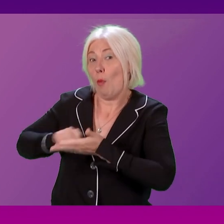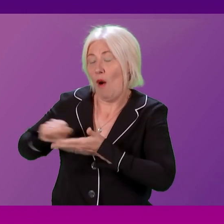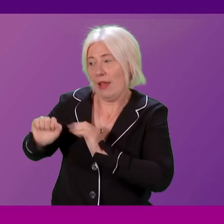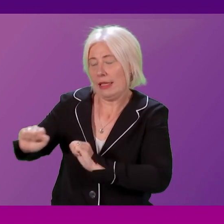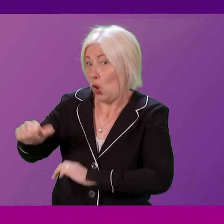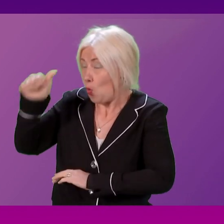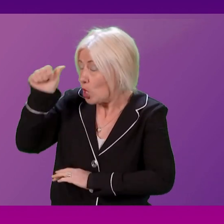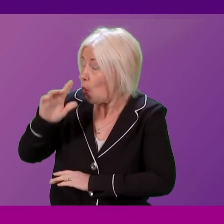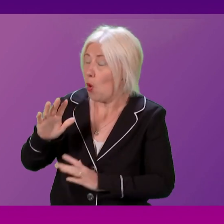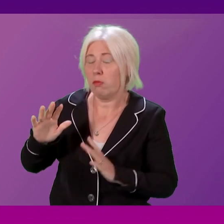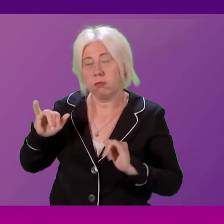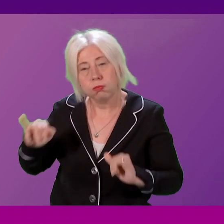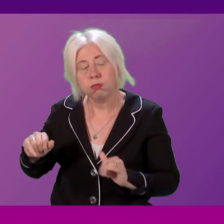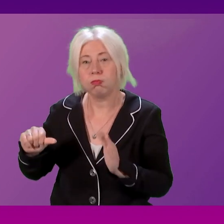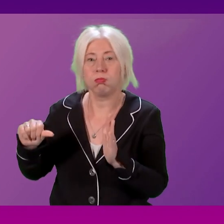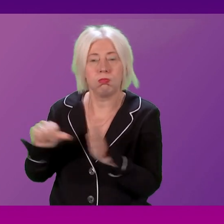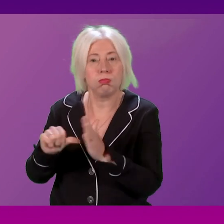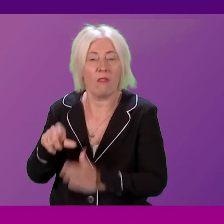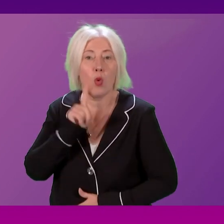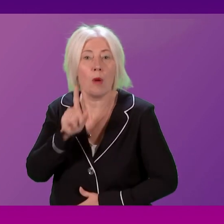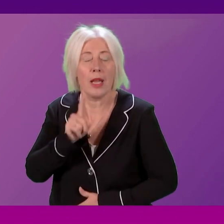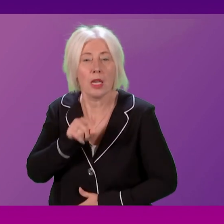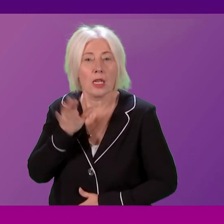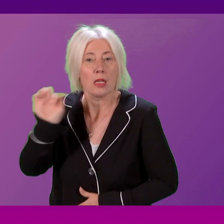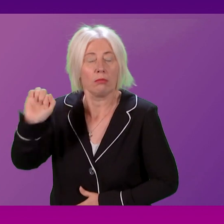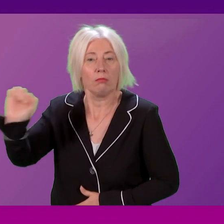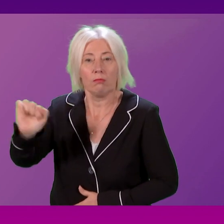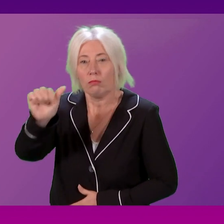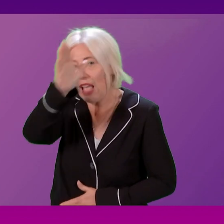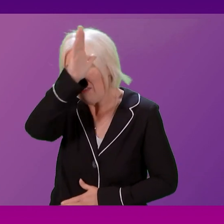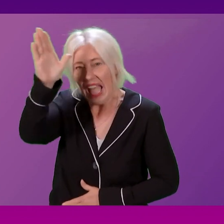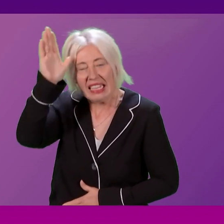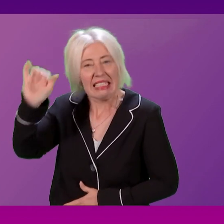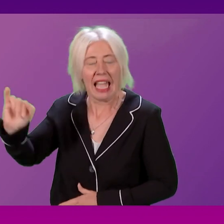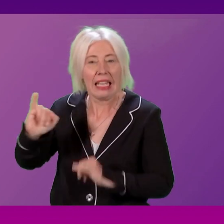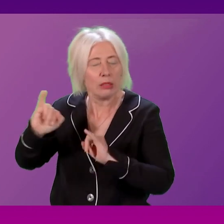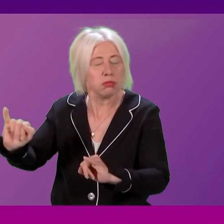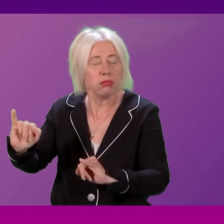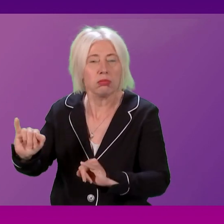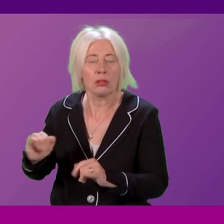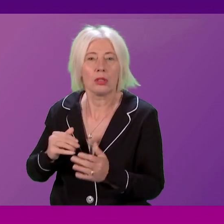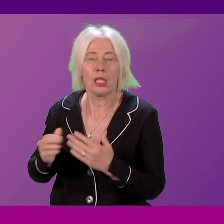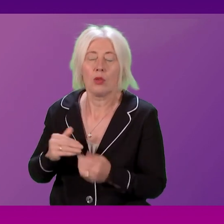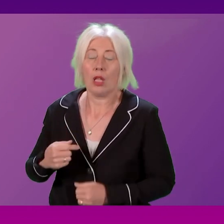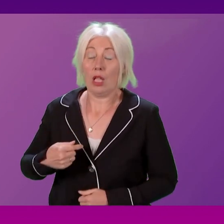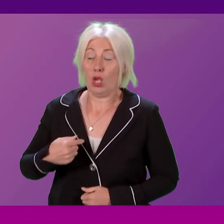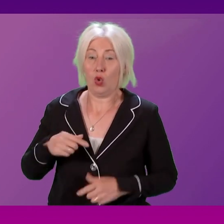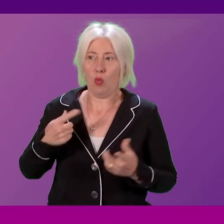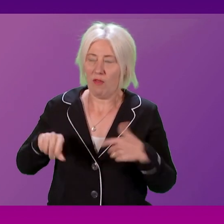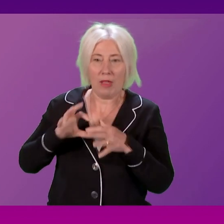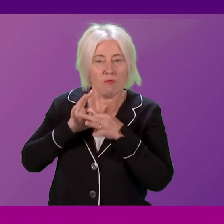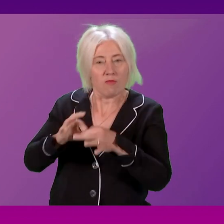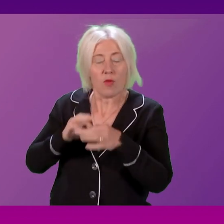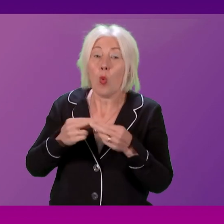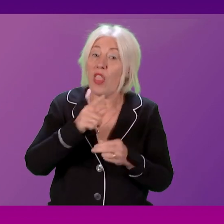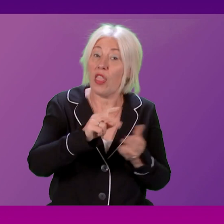we all know the plight, how difficult the plight is for women in Afghanistan. So, Jenny Goldruth, I know the Cabinet Secretary has engaged with the